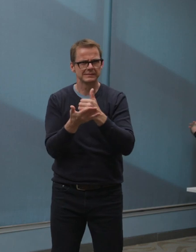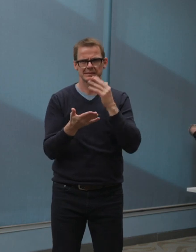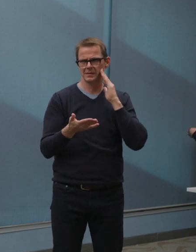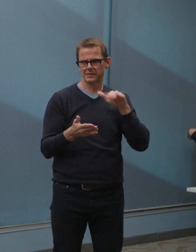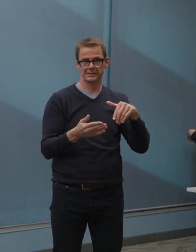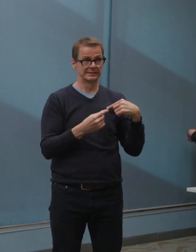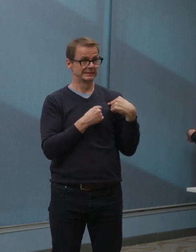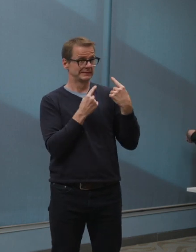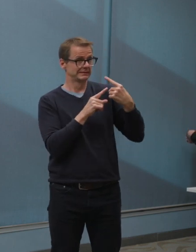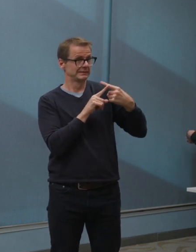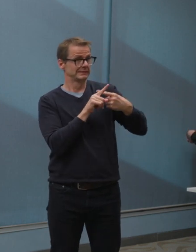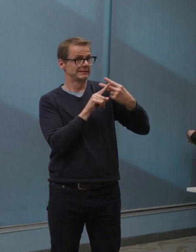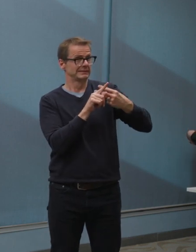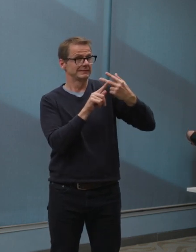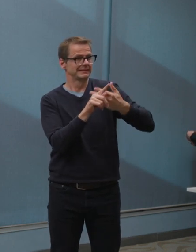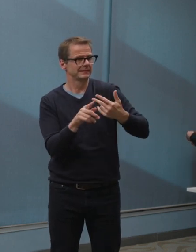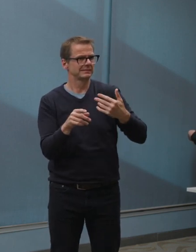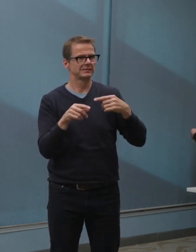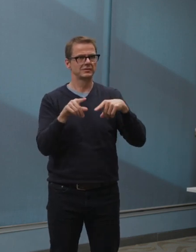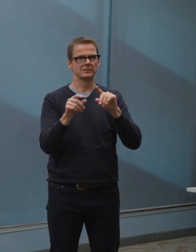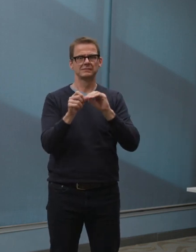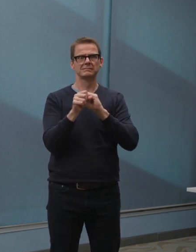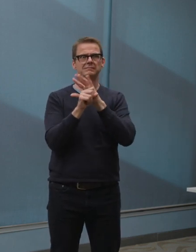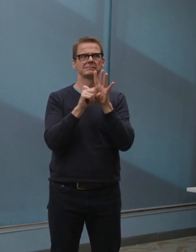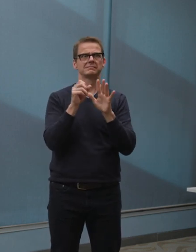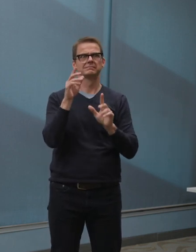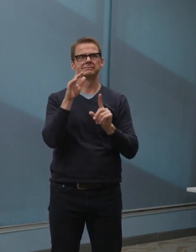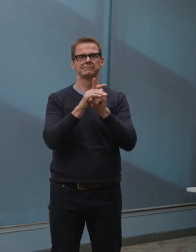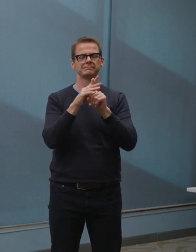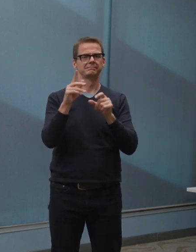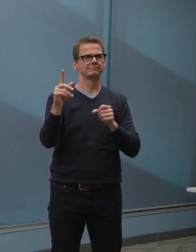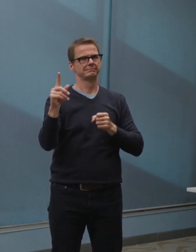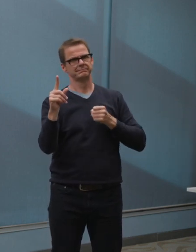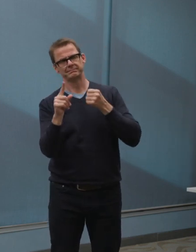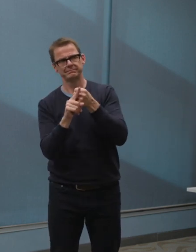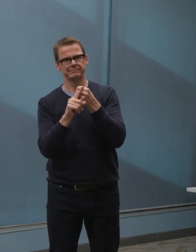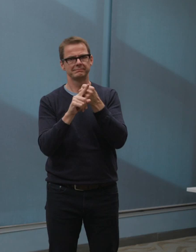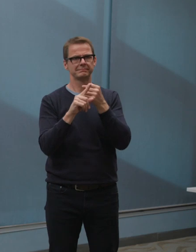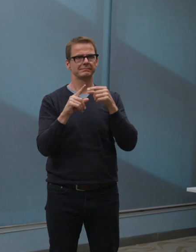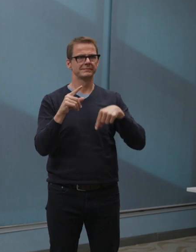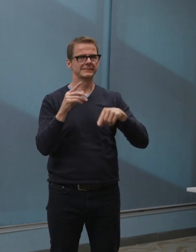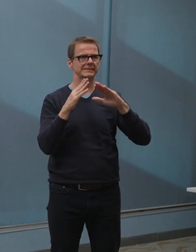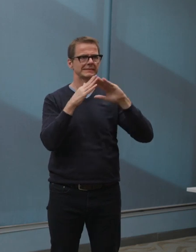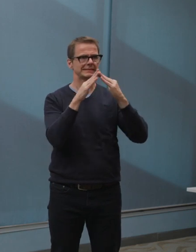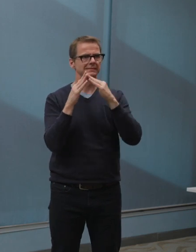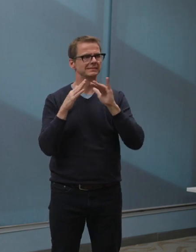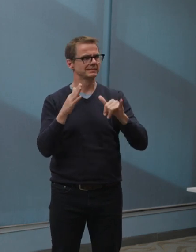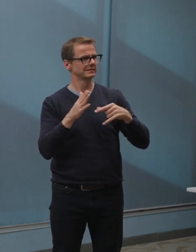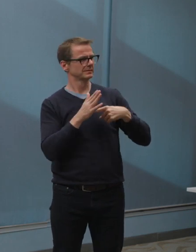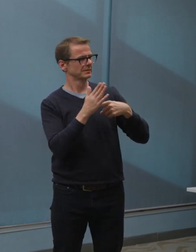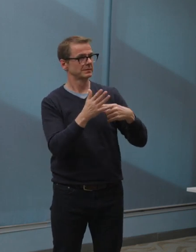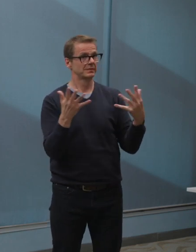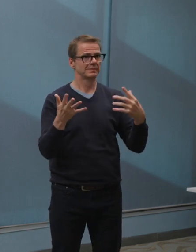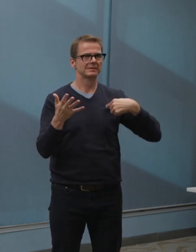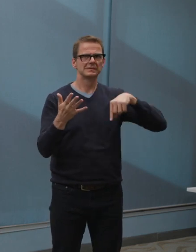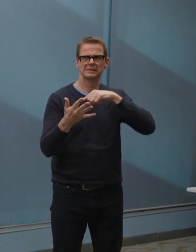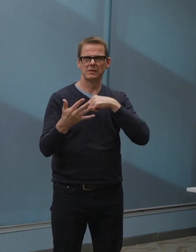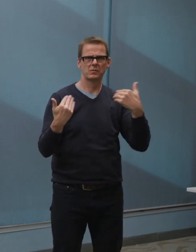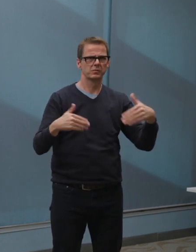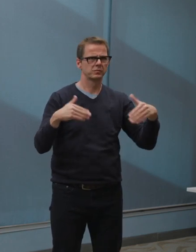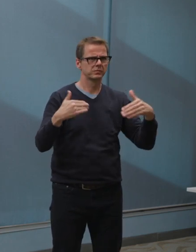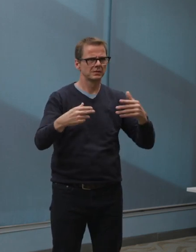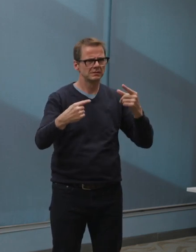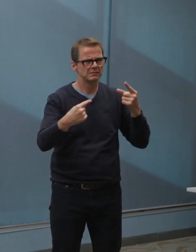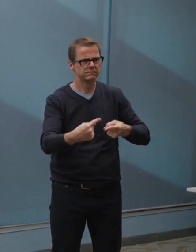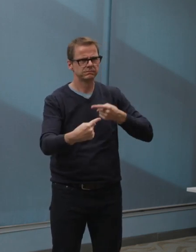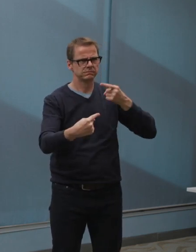municipalities have faced, being overly reliant on, you know, really a feudal form of taxation, if you think about